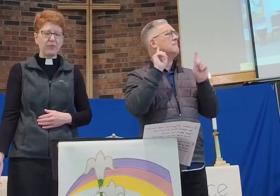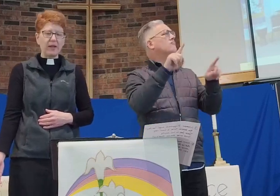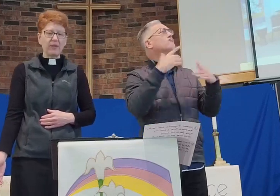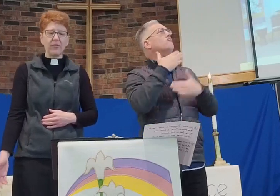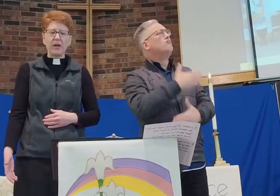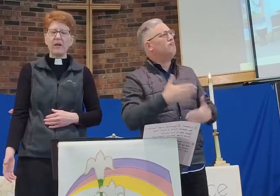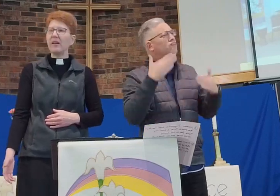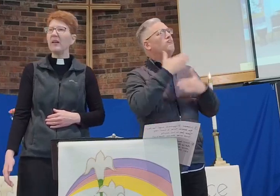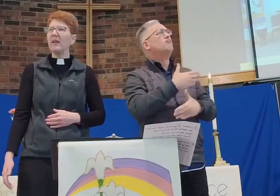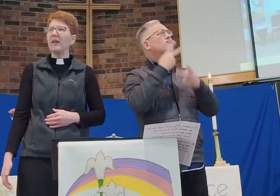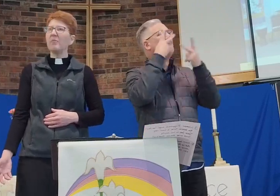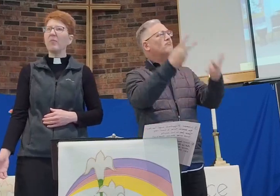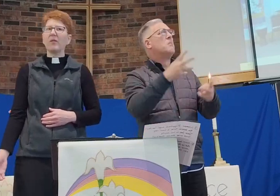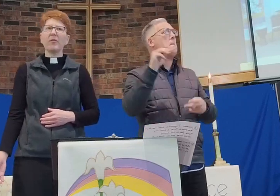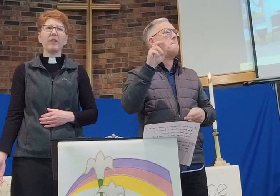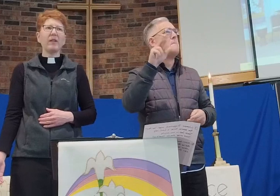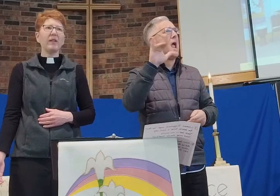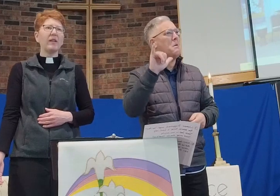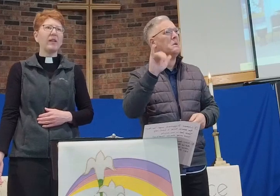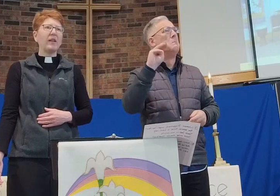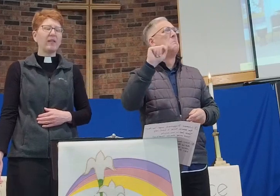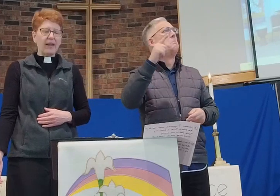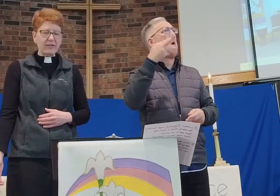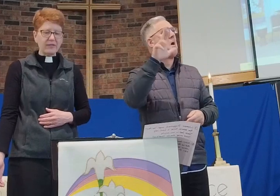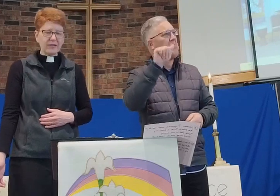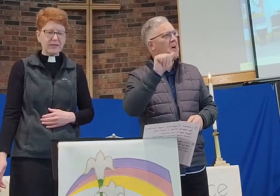friends, Mary and Martha and Lazarus?